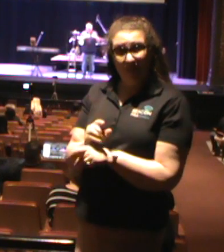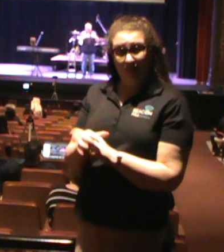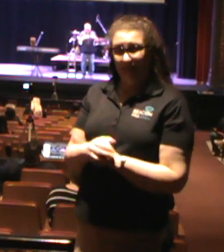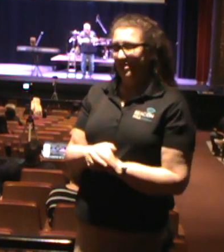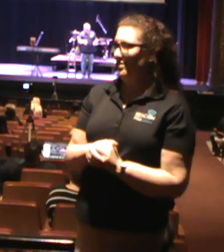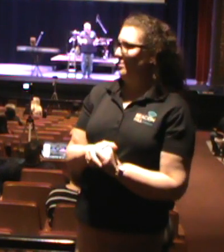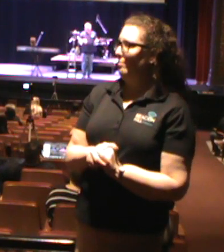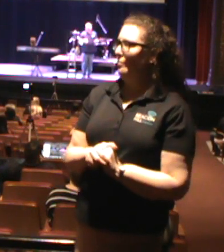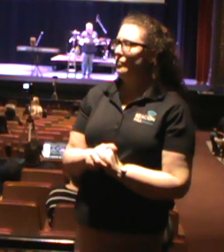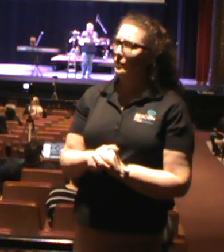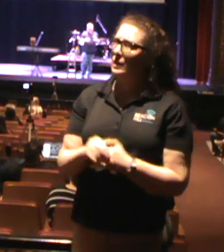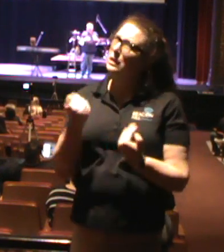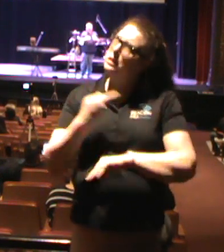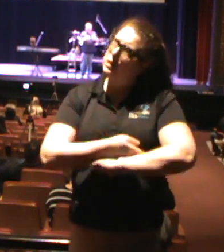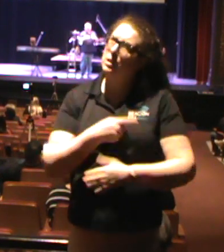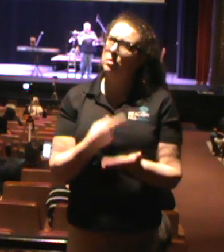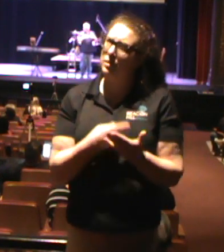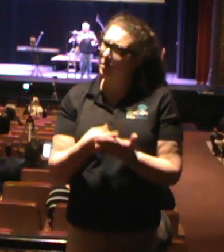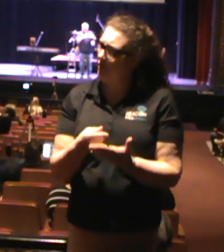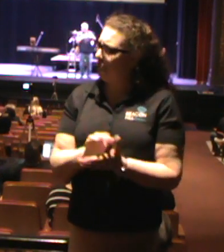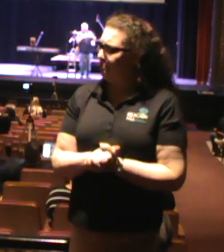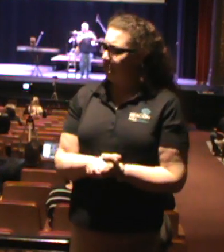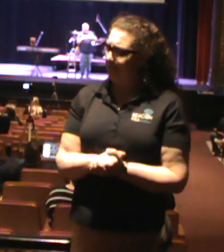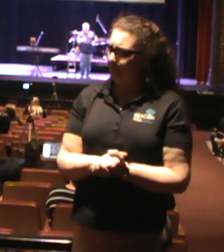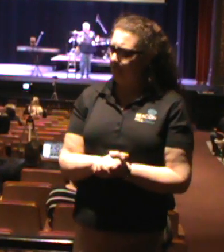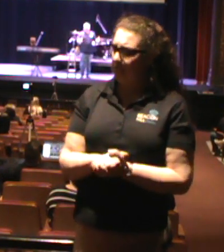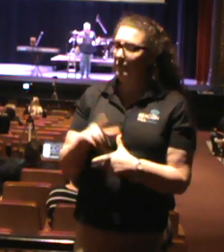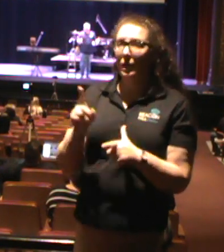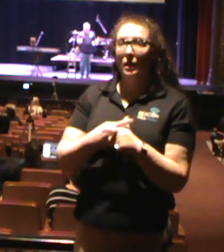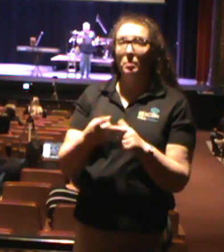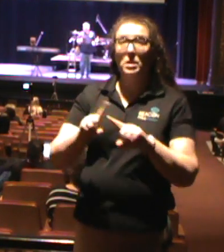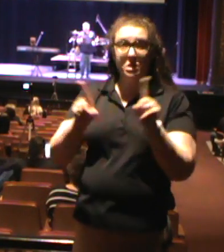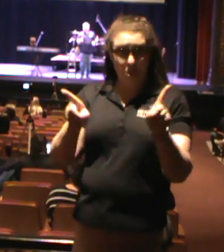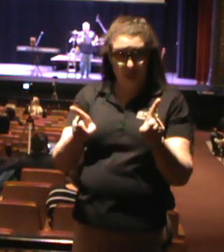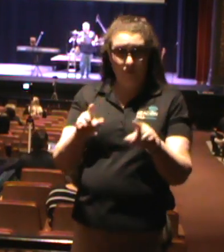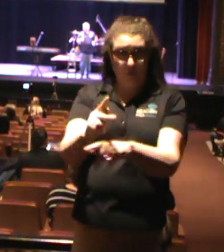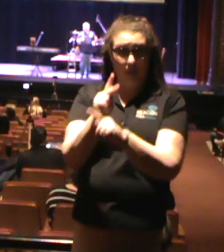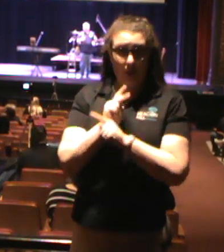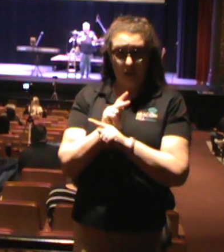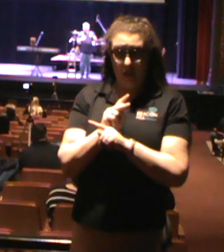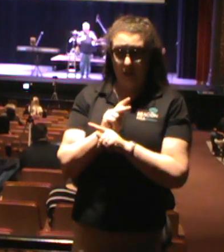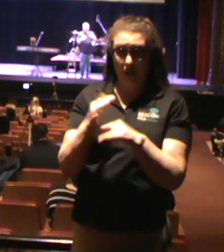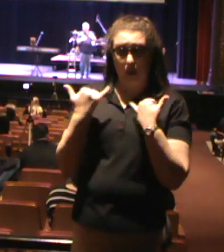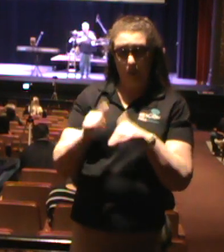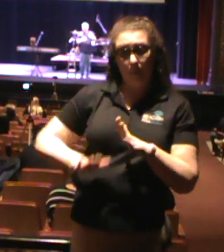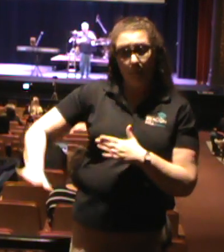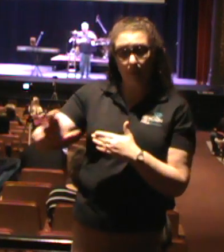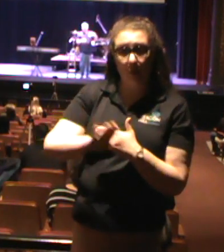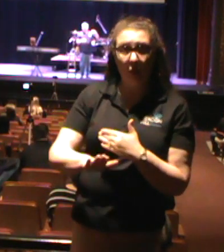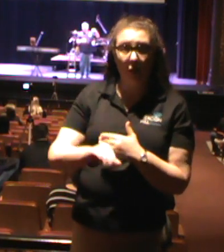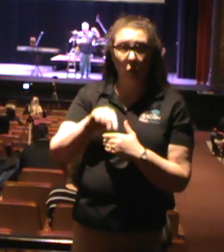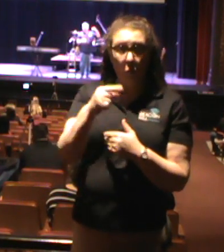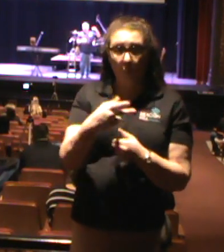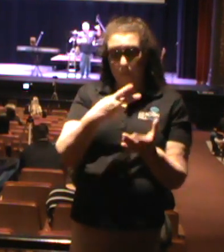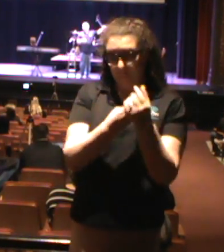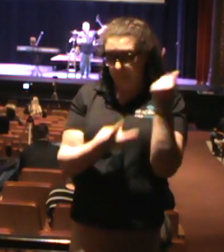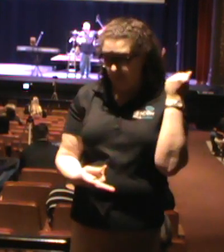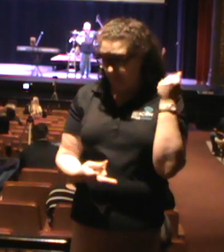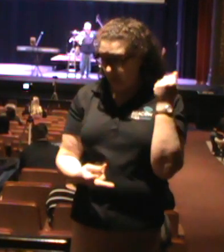I want to talk to you today about a different type of playground. One that is both